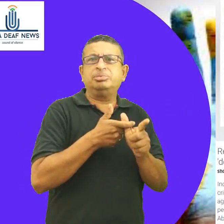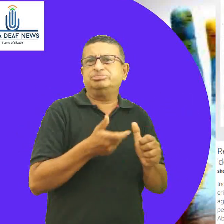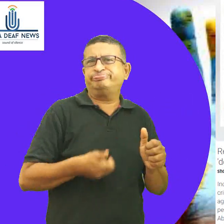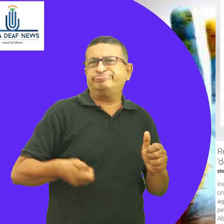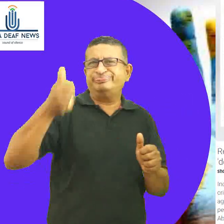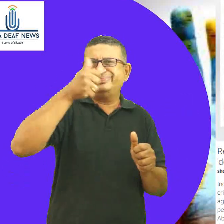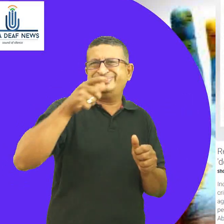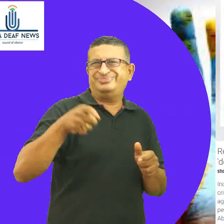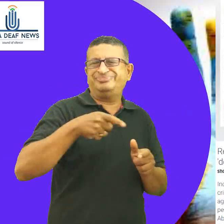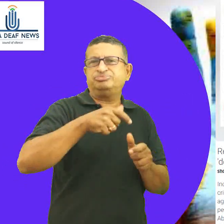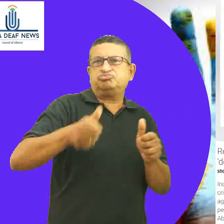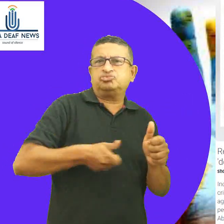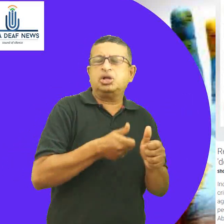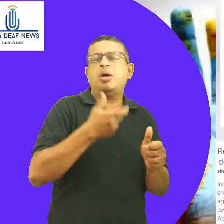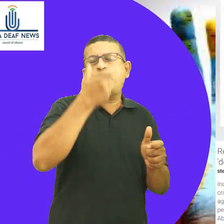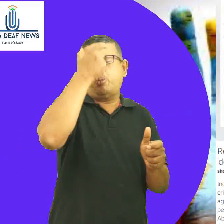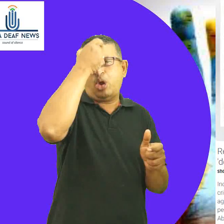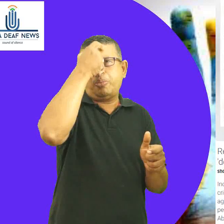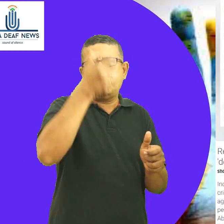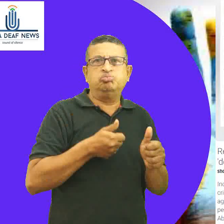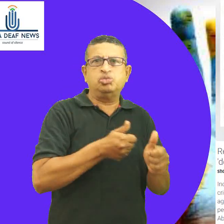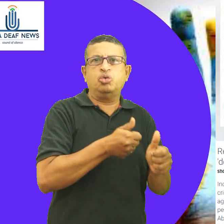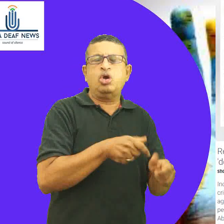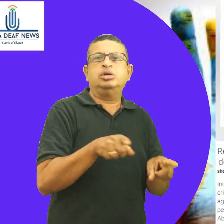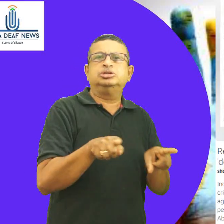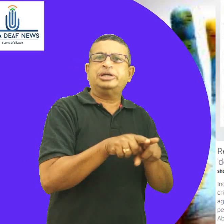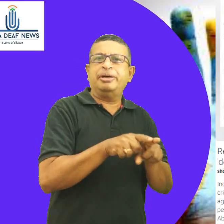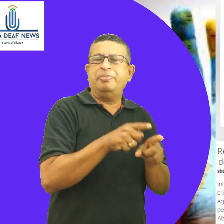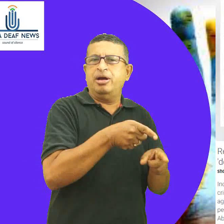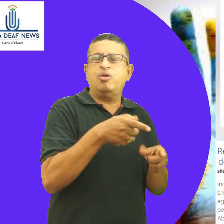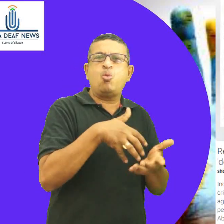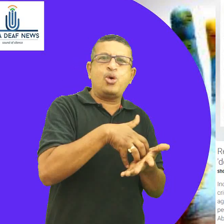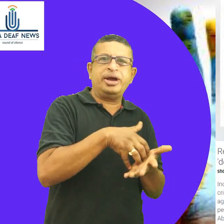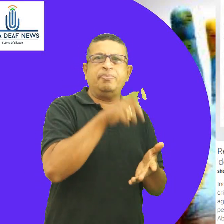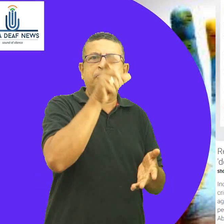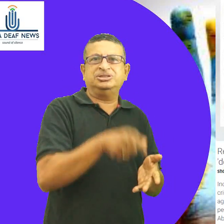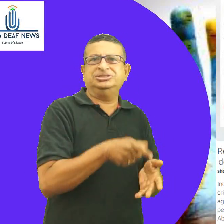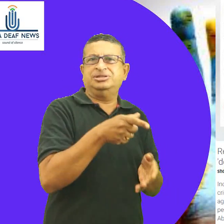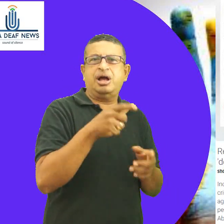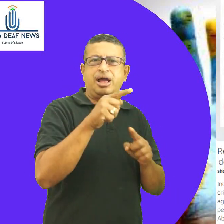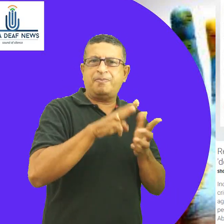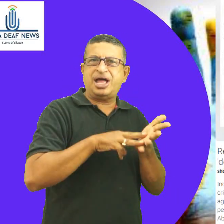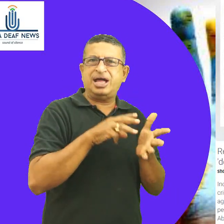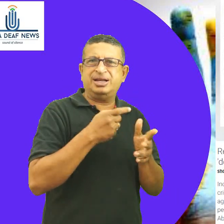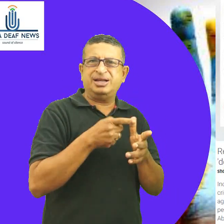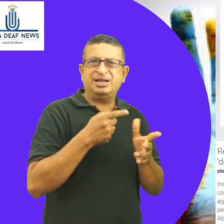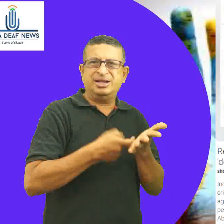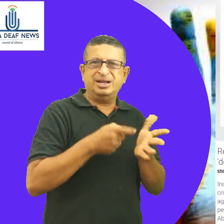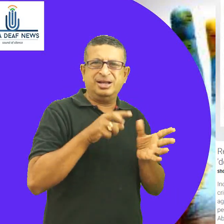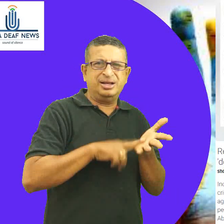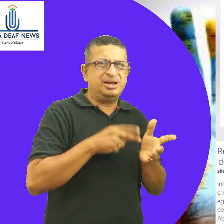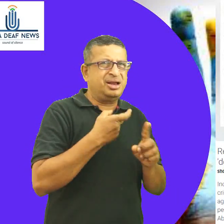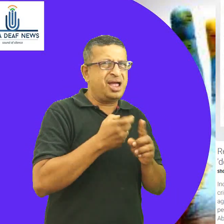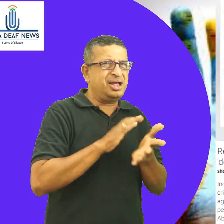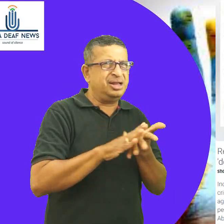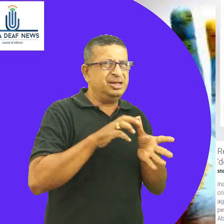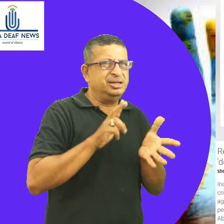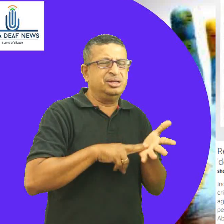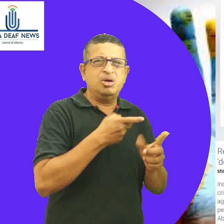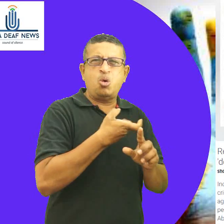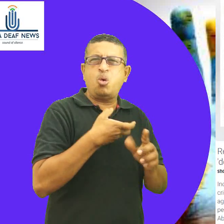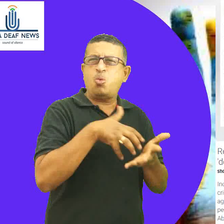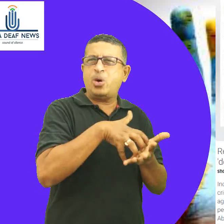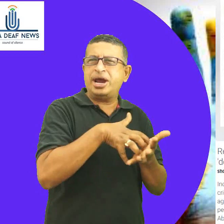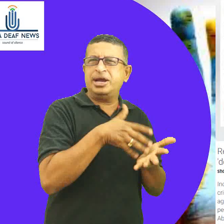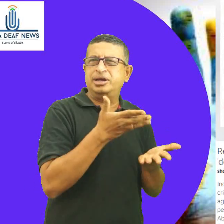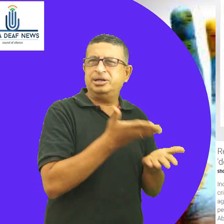Remember Abbottabad, India after Pakistan presents dossier of lies at UN. India's permanent